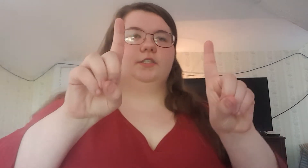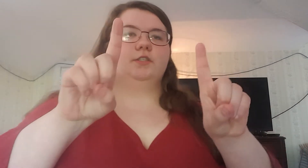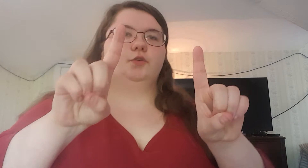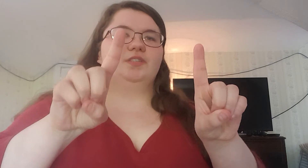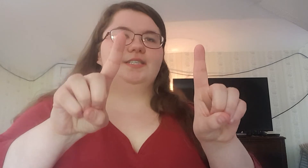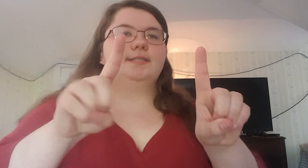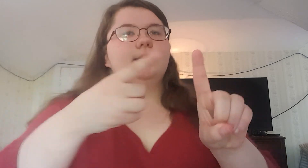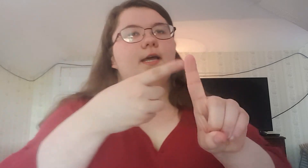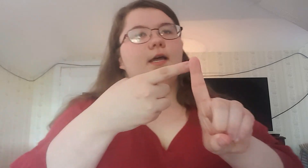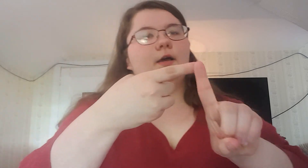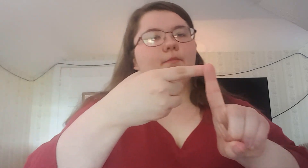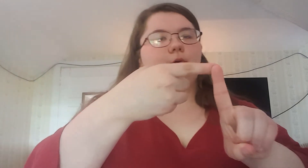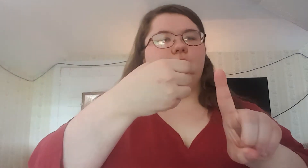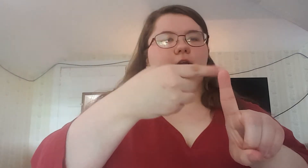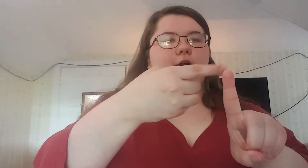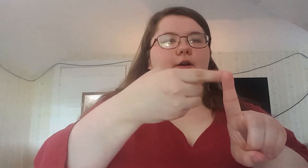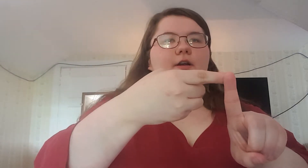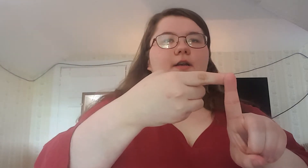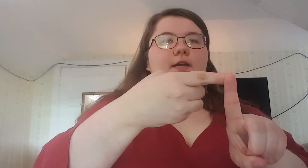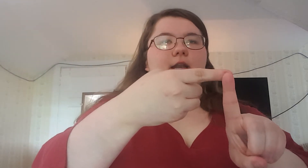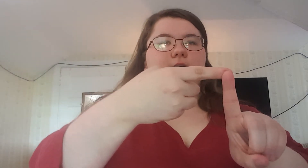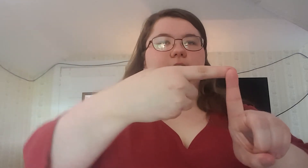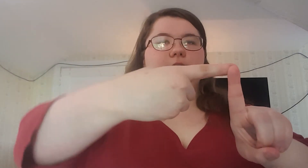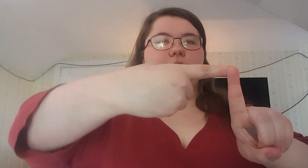2Ds, putting your nails together.